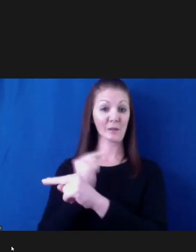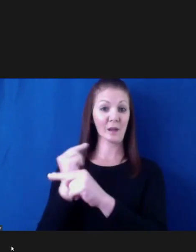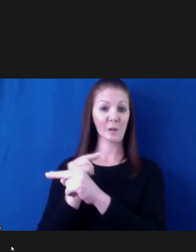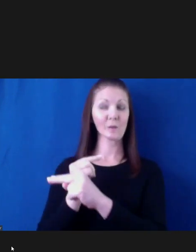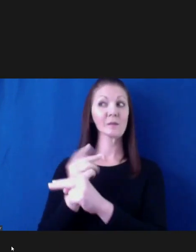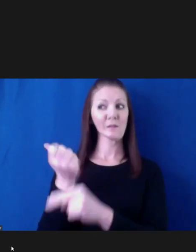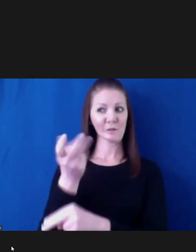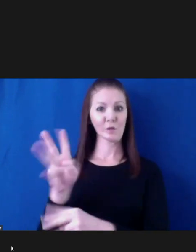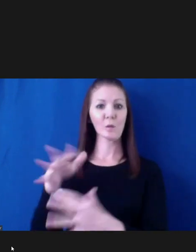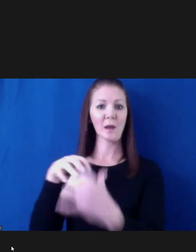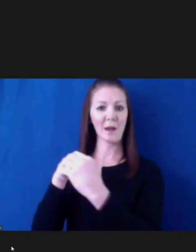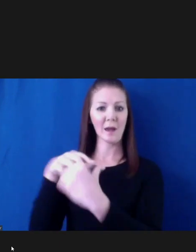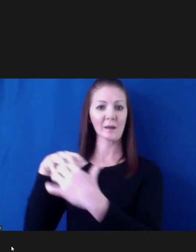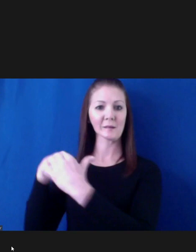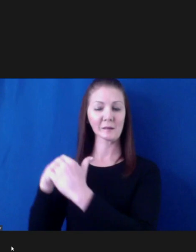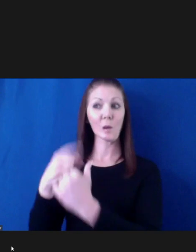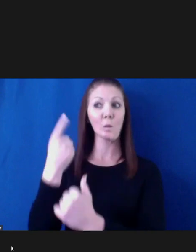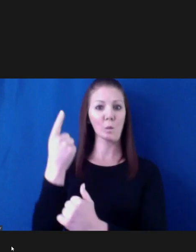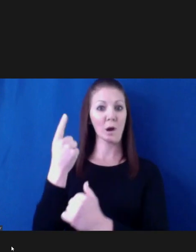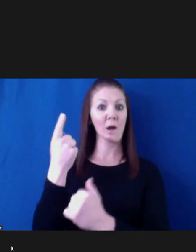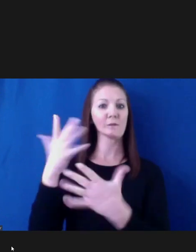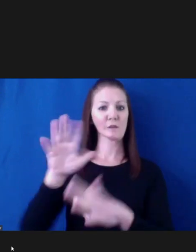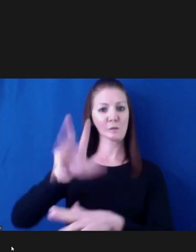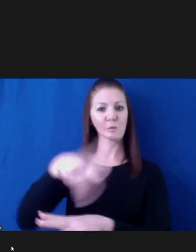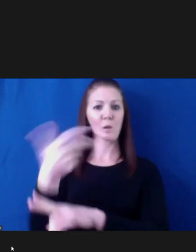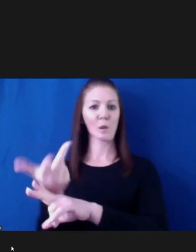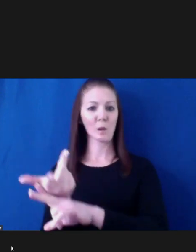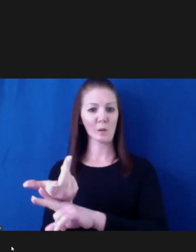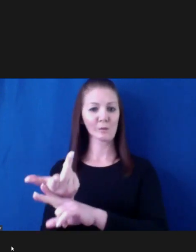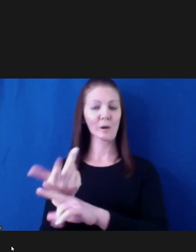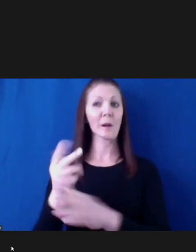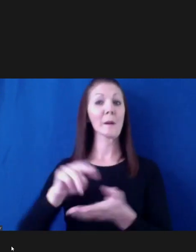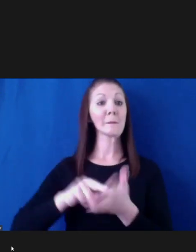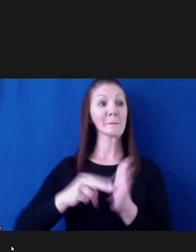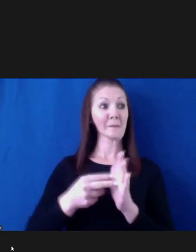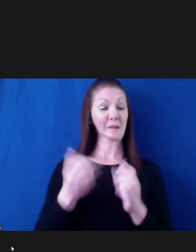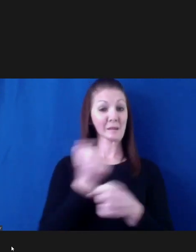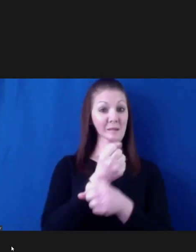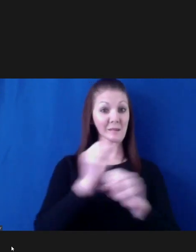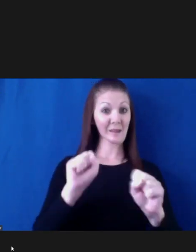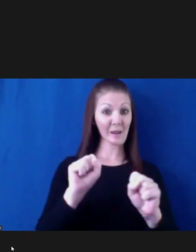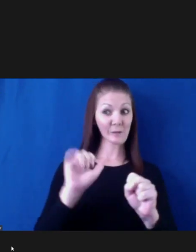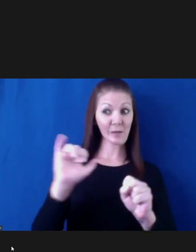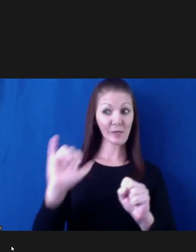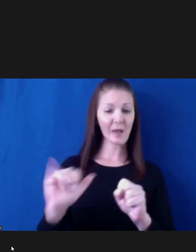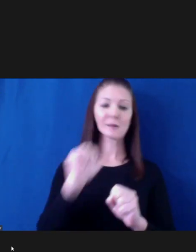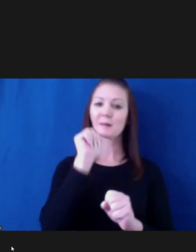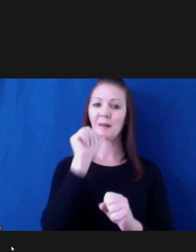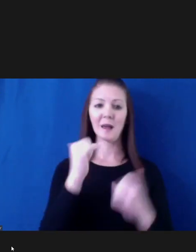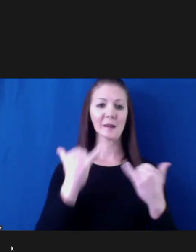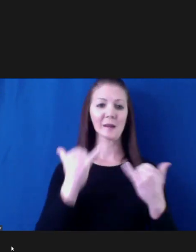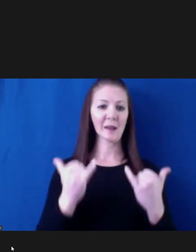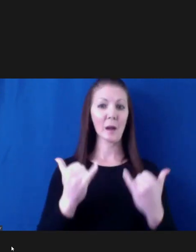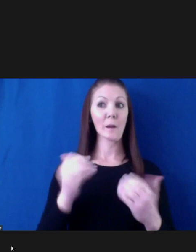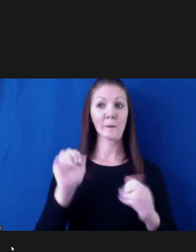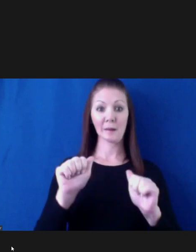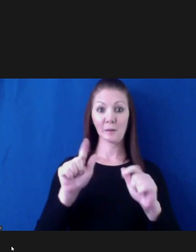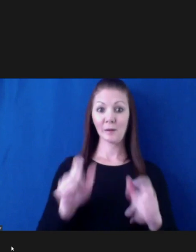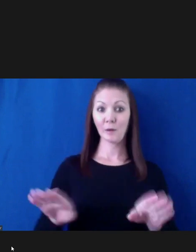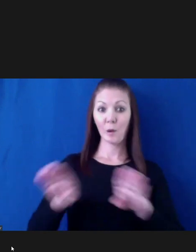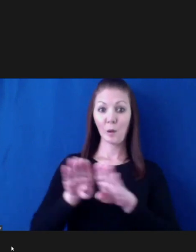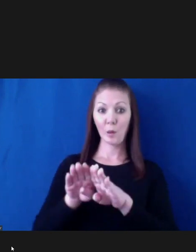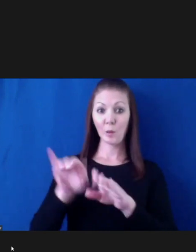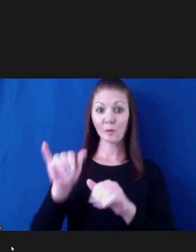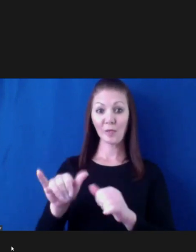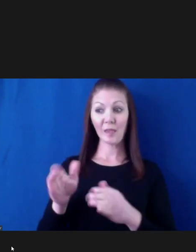means in terms of closing down that road, even temporarily. What that means in terms of